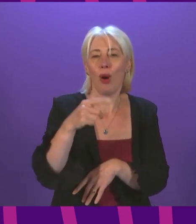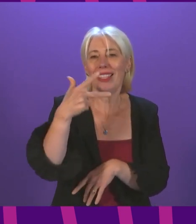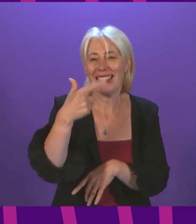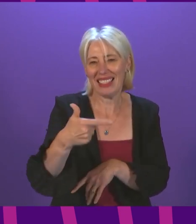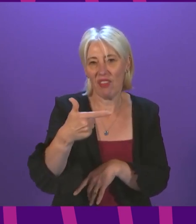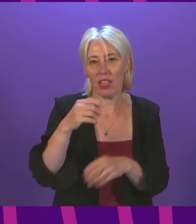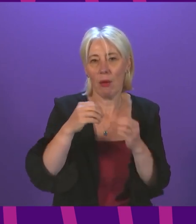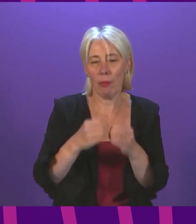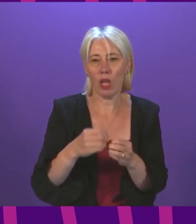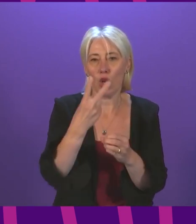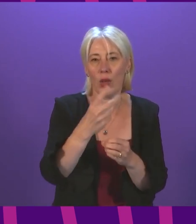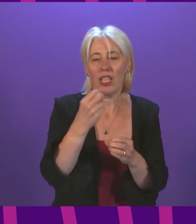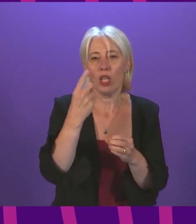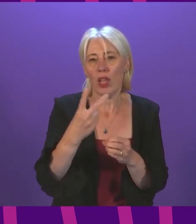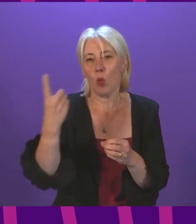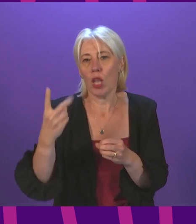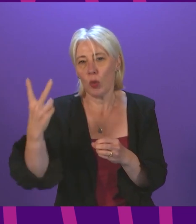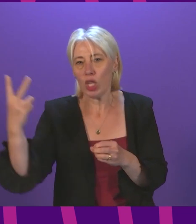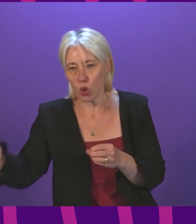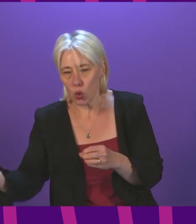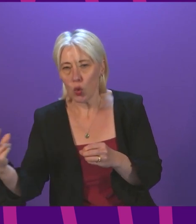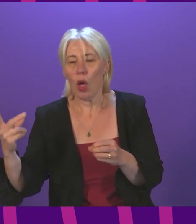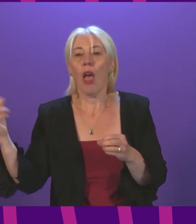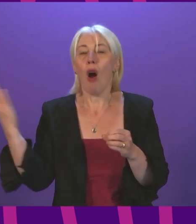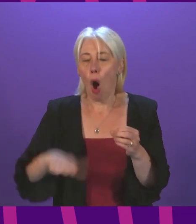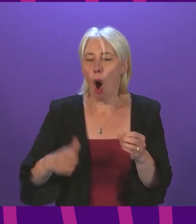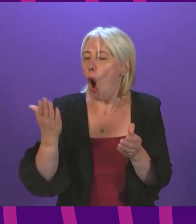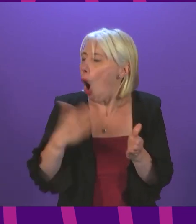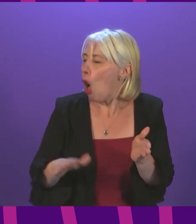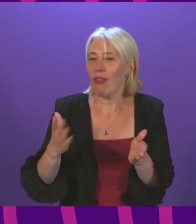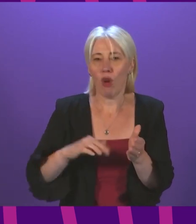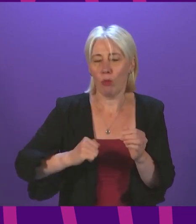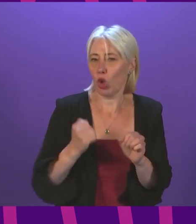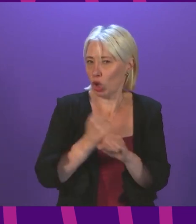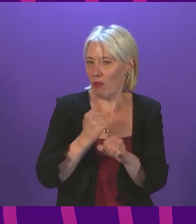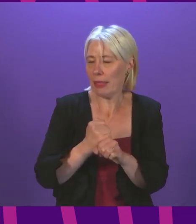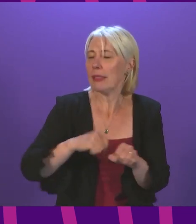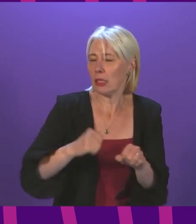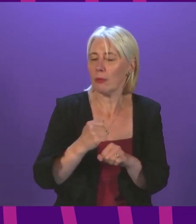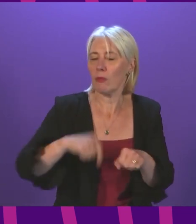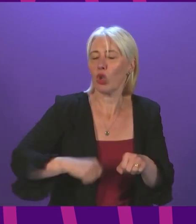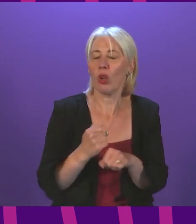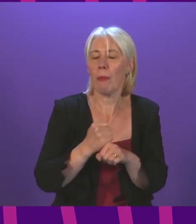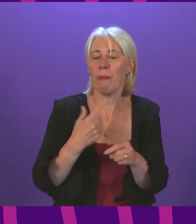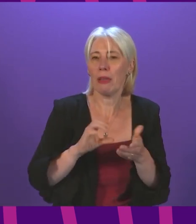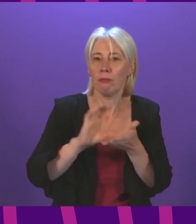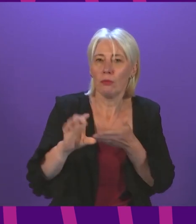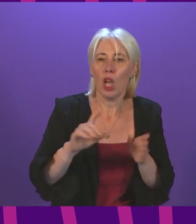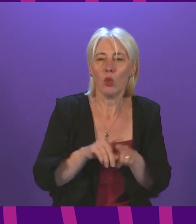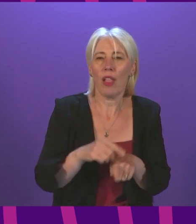in 21 22 all of that has been allocated by the scottish government we've also received an indication of up to